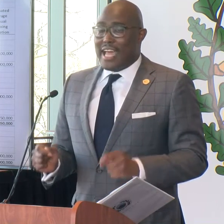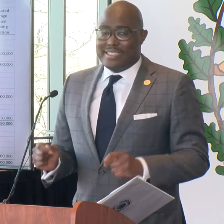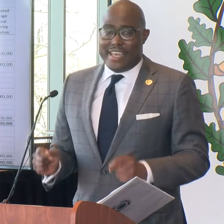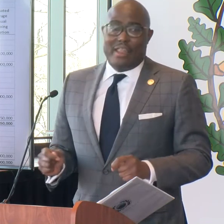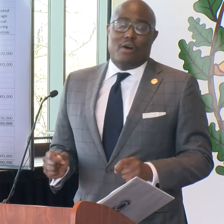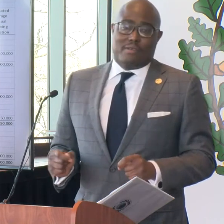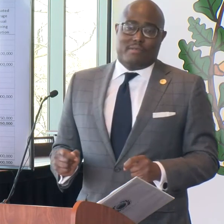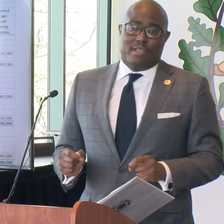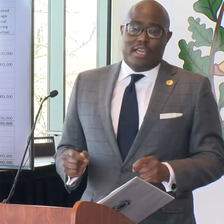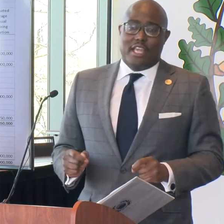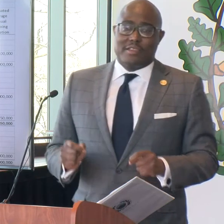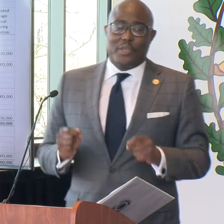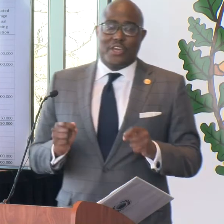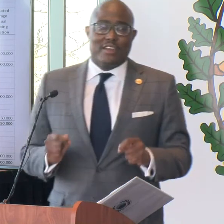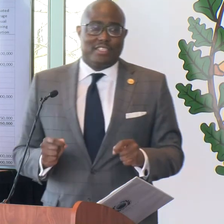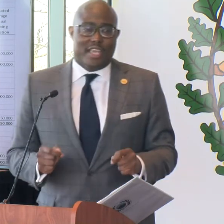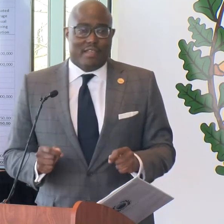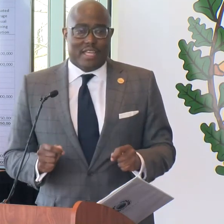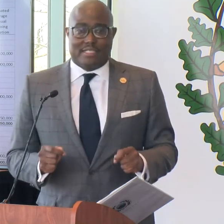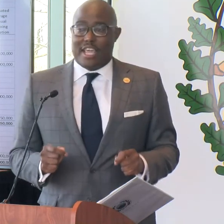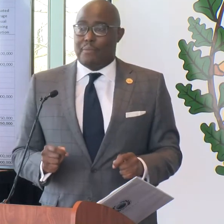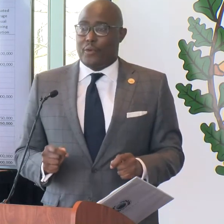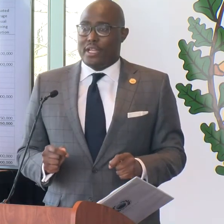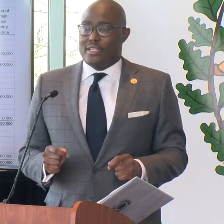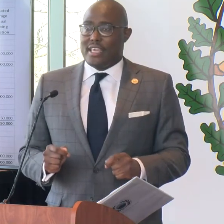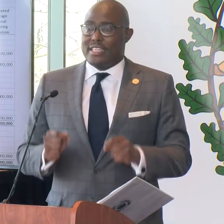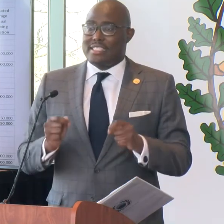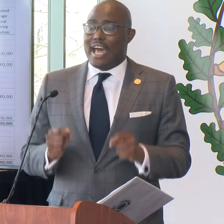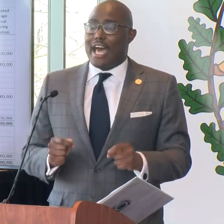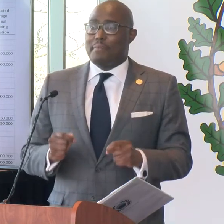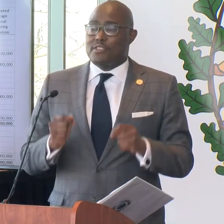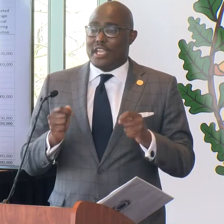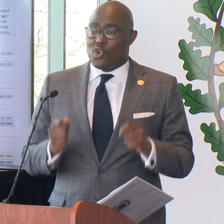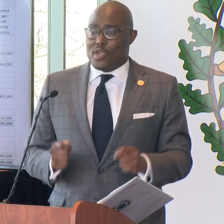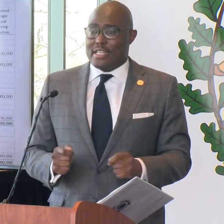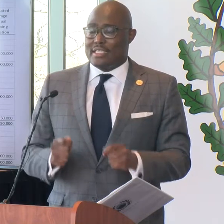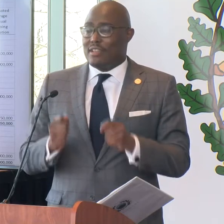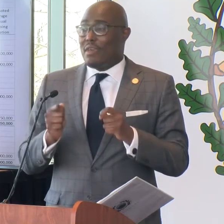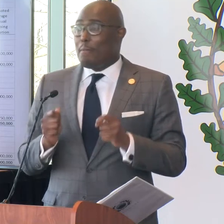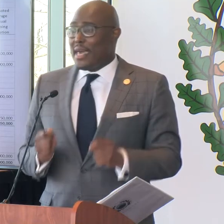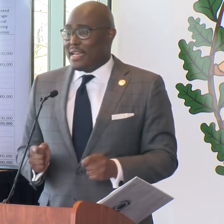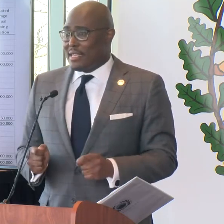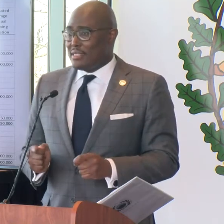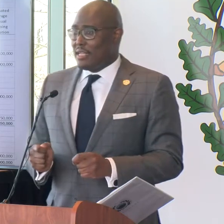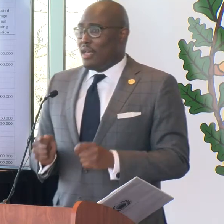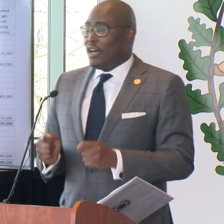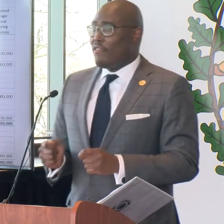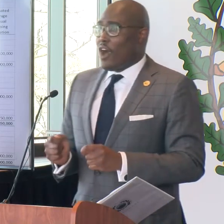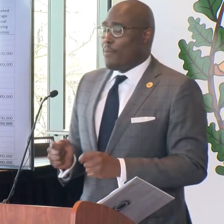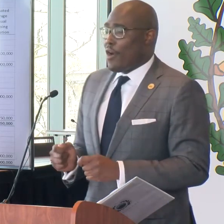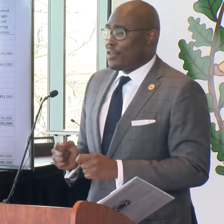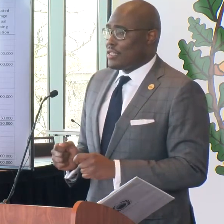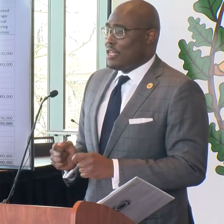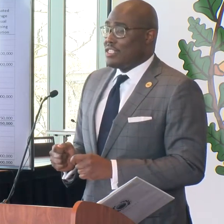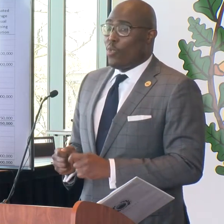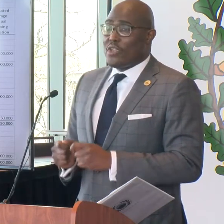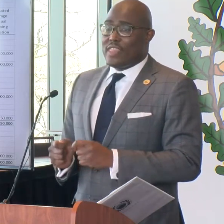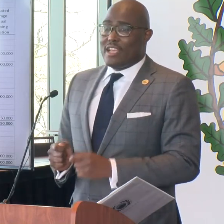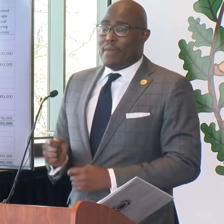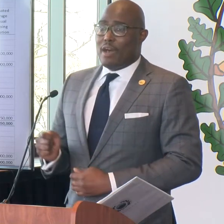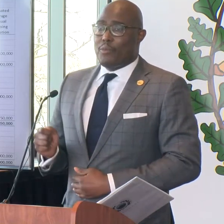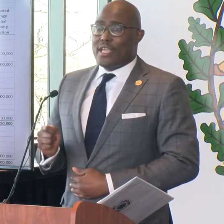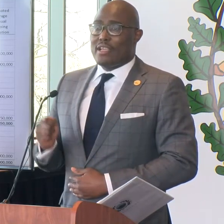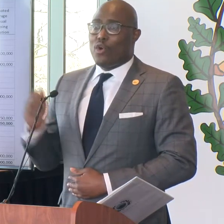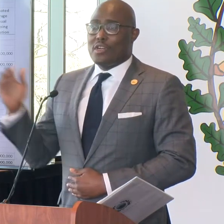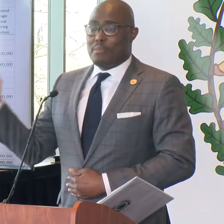which is not that long. And so when you understand that standpoint is that it's time to increase the maintenance of our parks. So